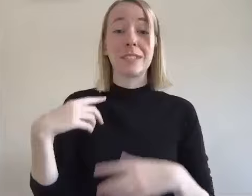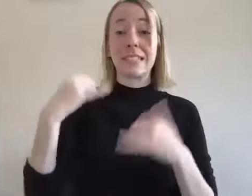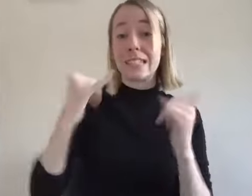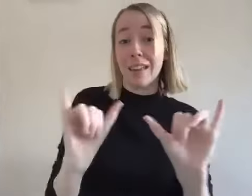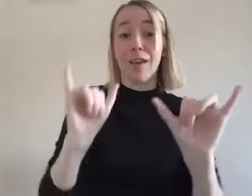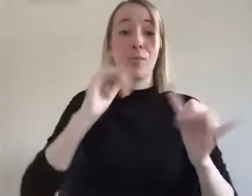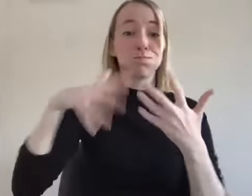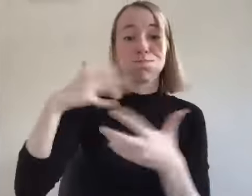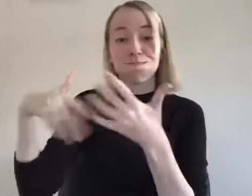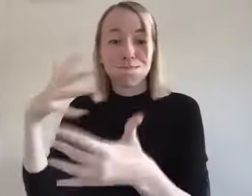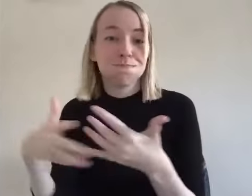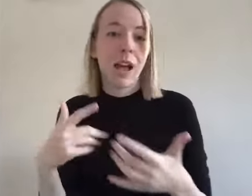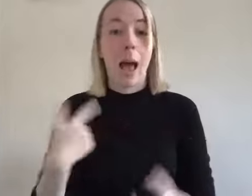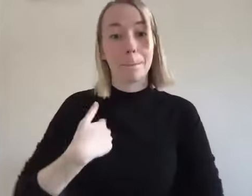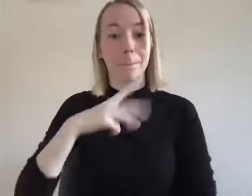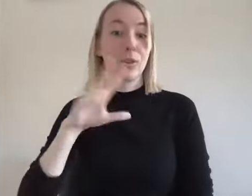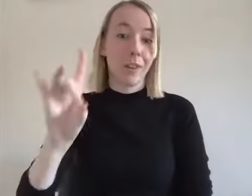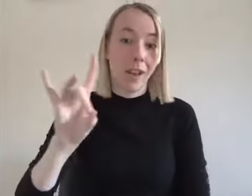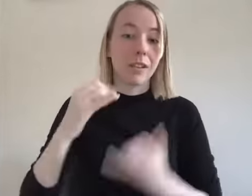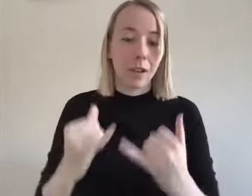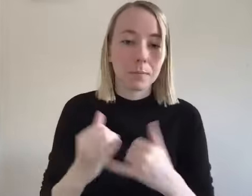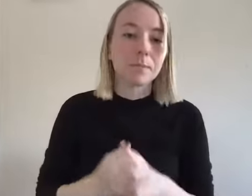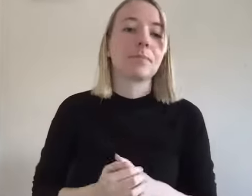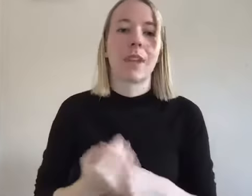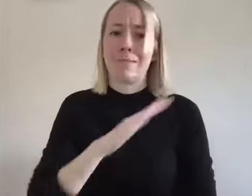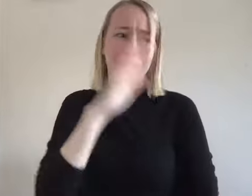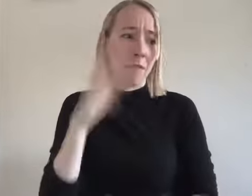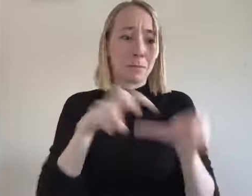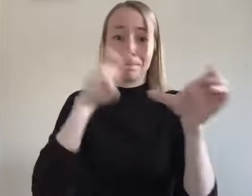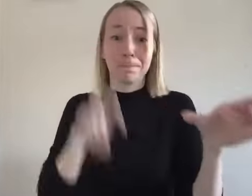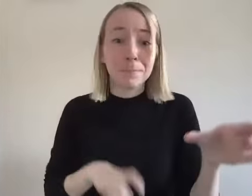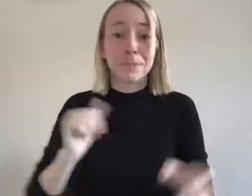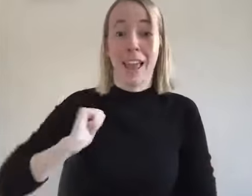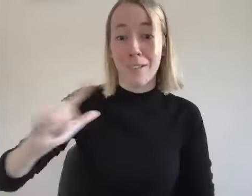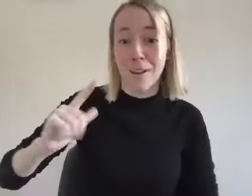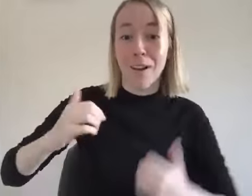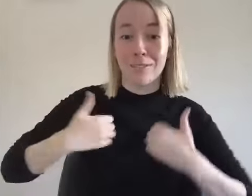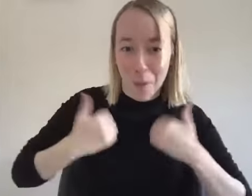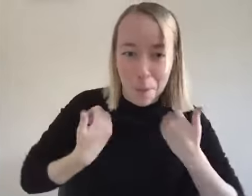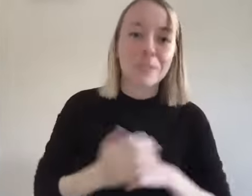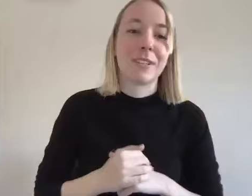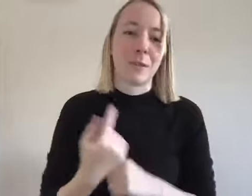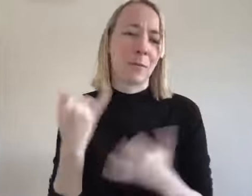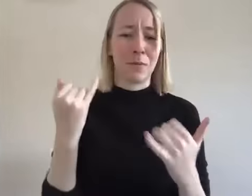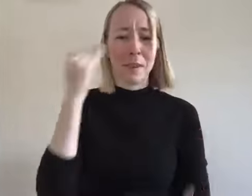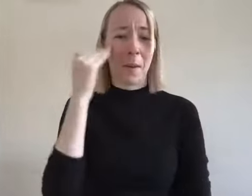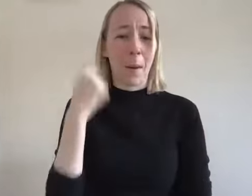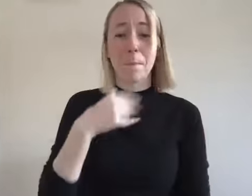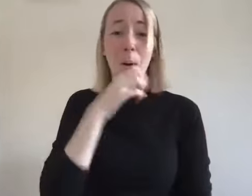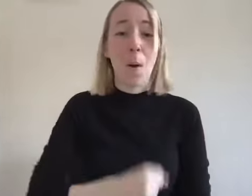who's been around who's the you know old because i'm 38 and i you know i've never left and so i was the old you know